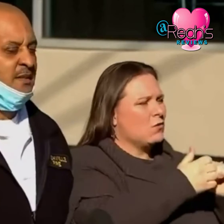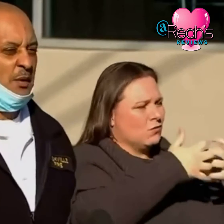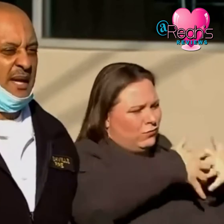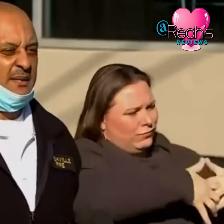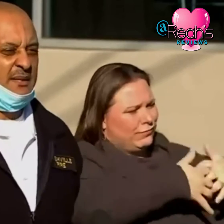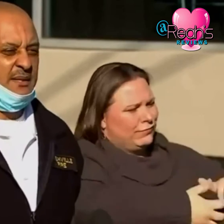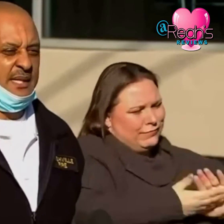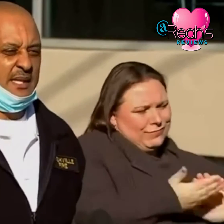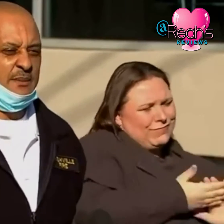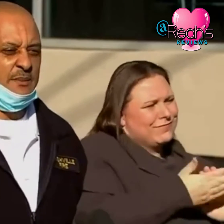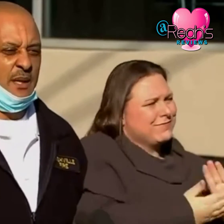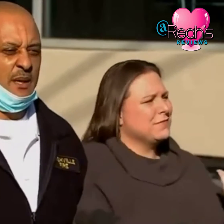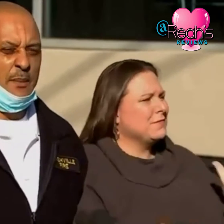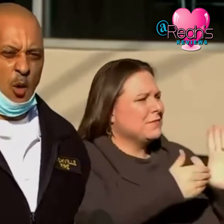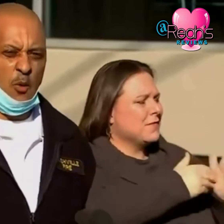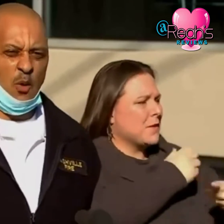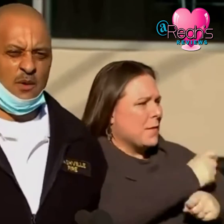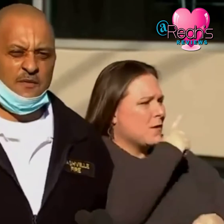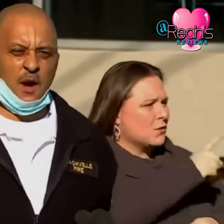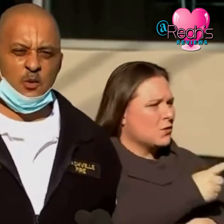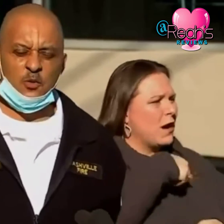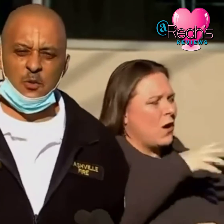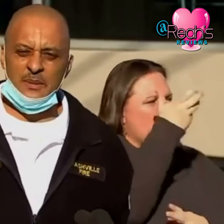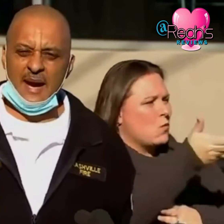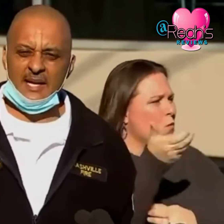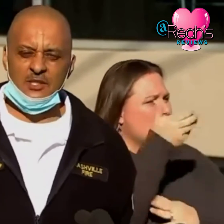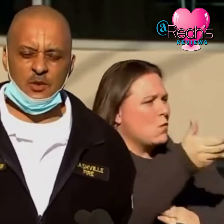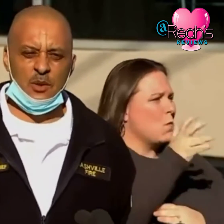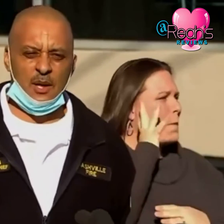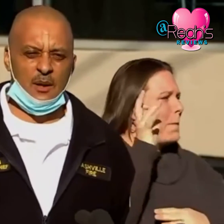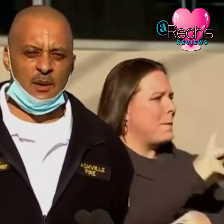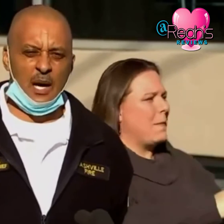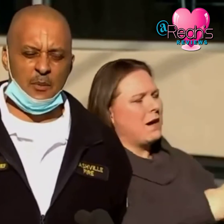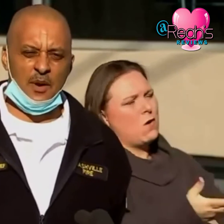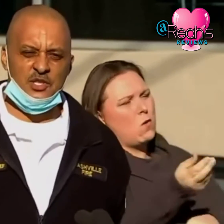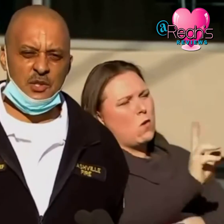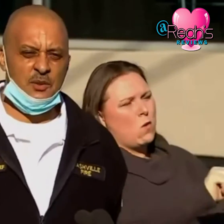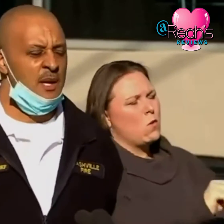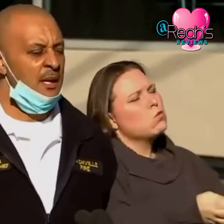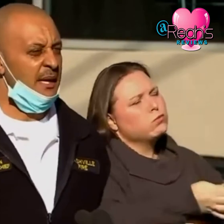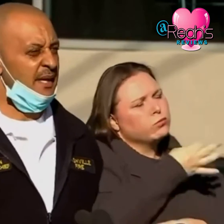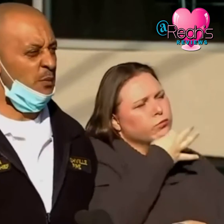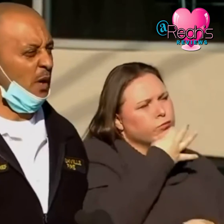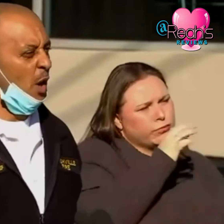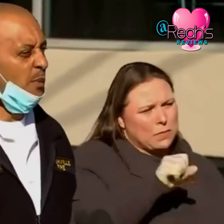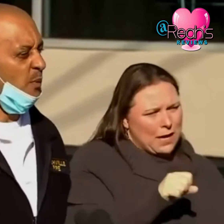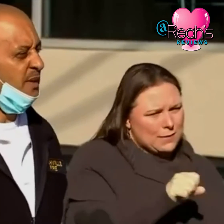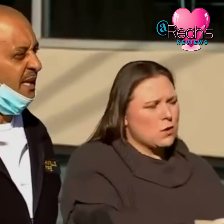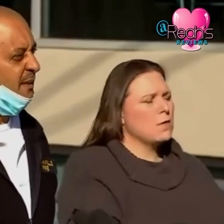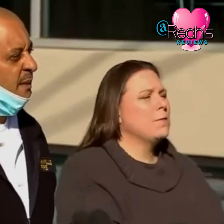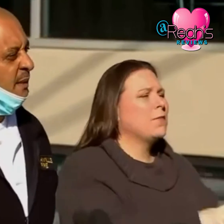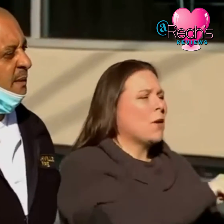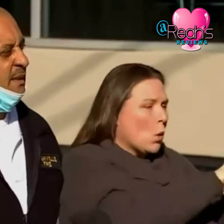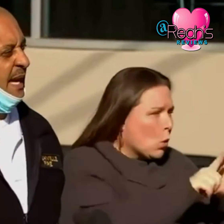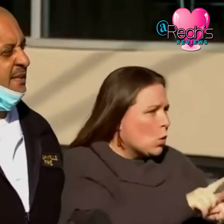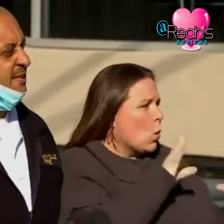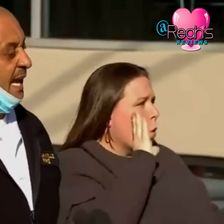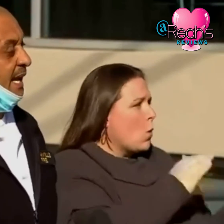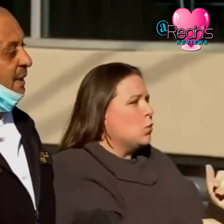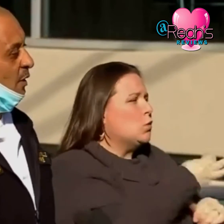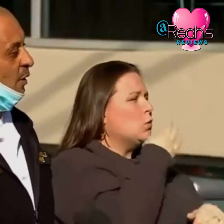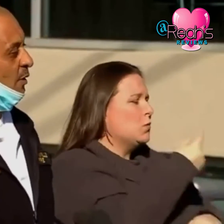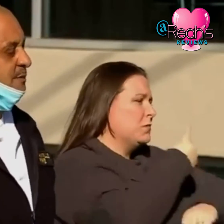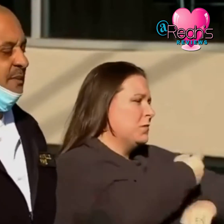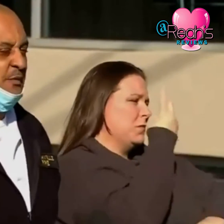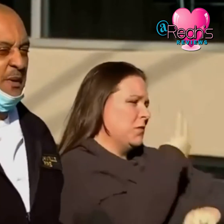so that the uh mobile phones will be back into uh operation and then we're hoping within the next